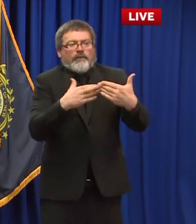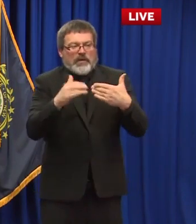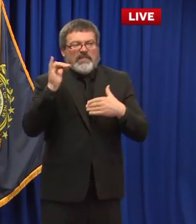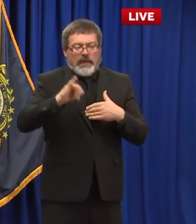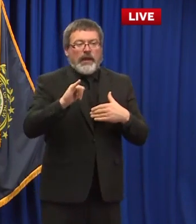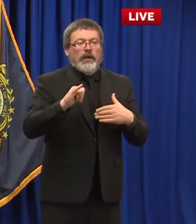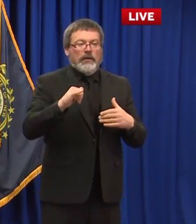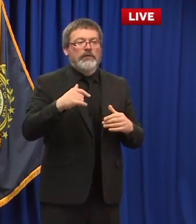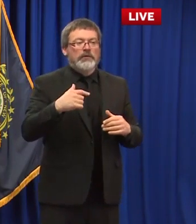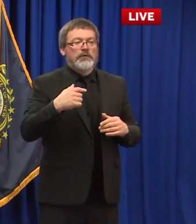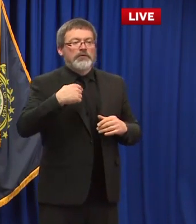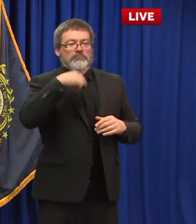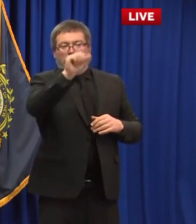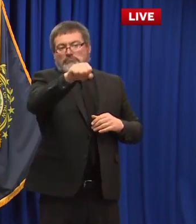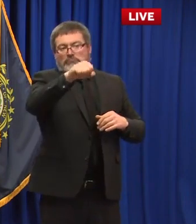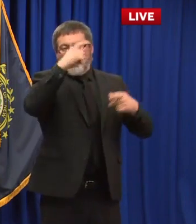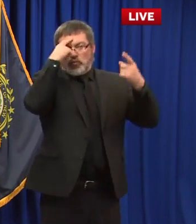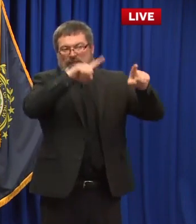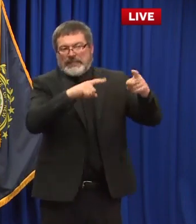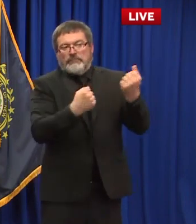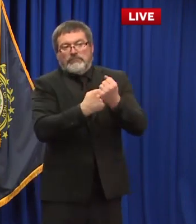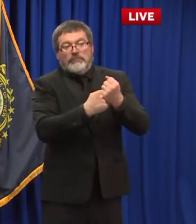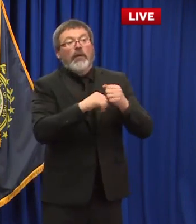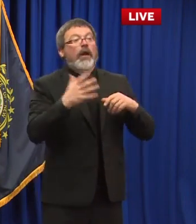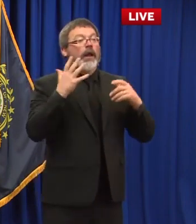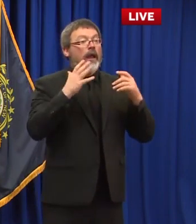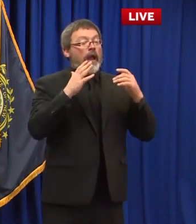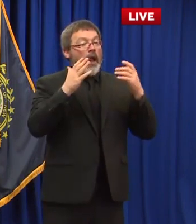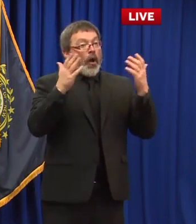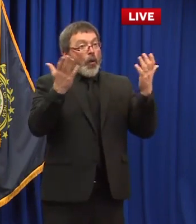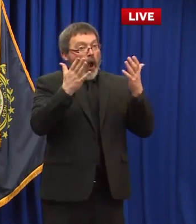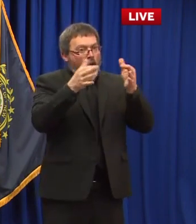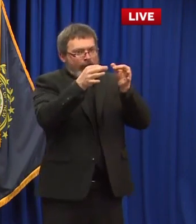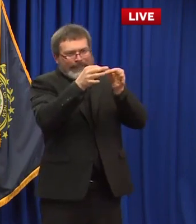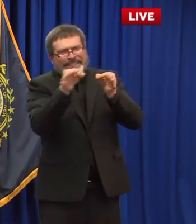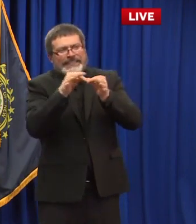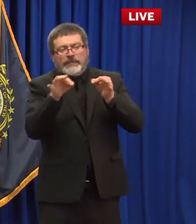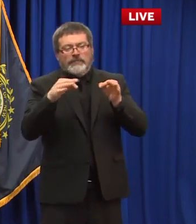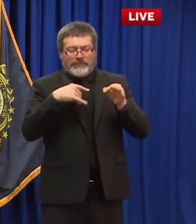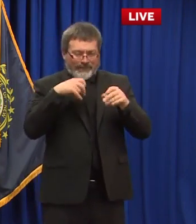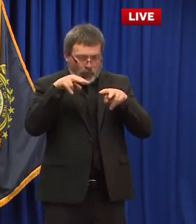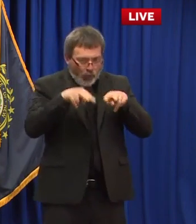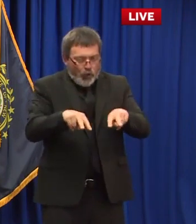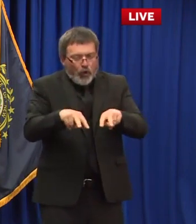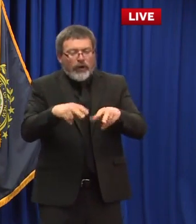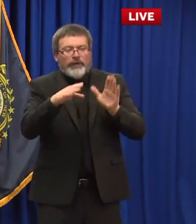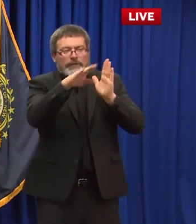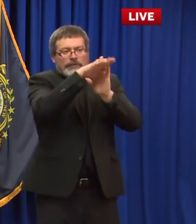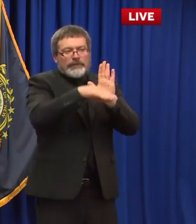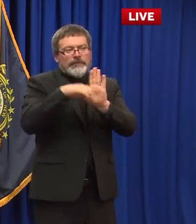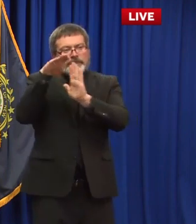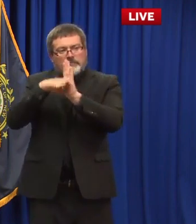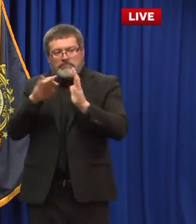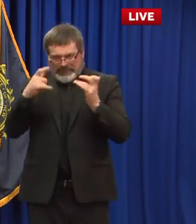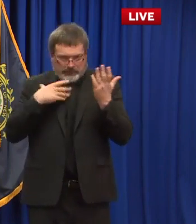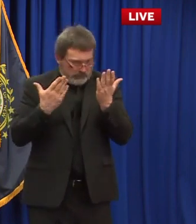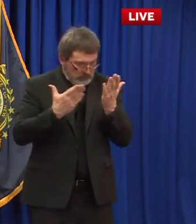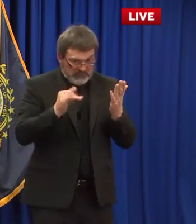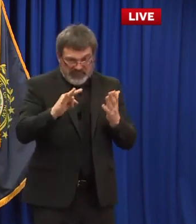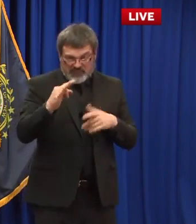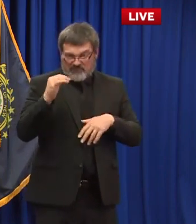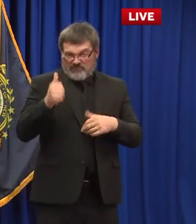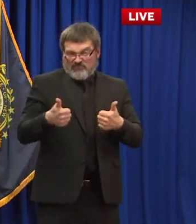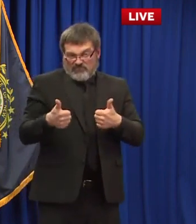and but in his draft form uh very much uh that would make very logical sense to take uh steps like that that unfortunately